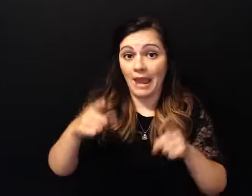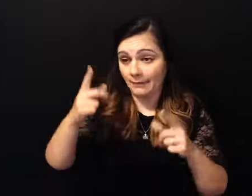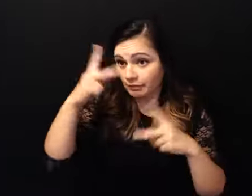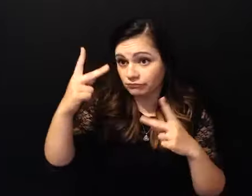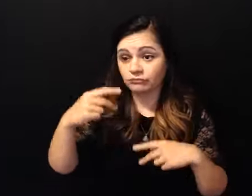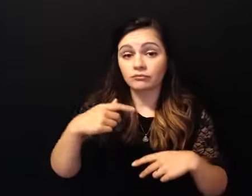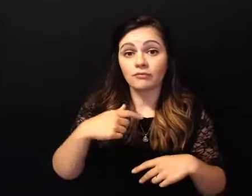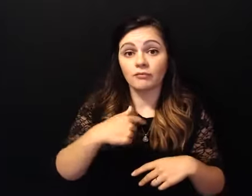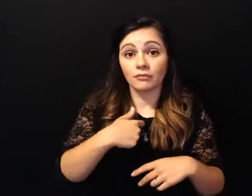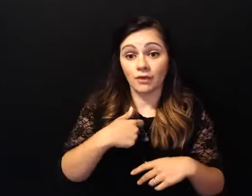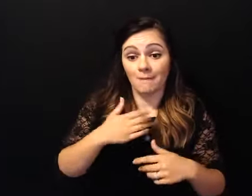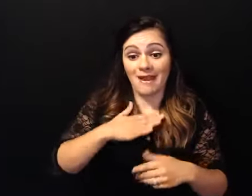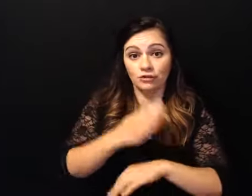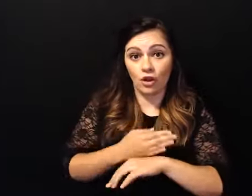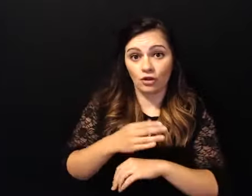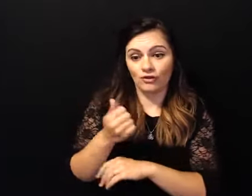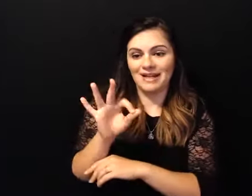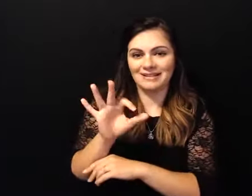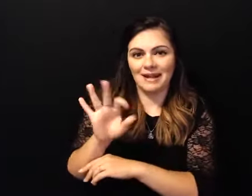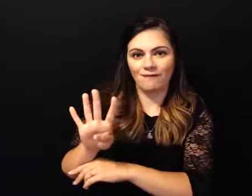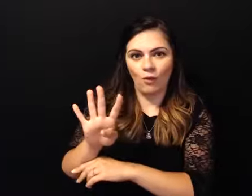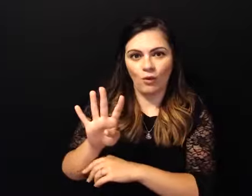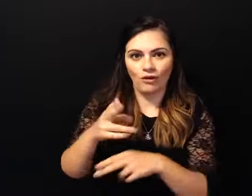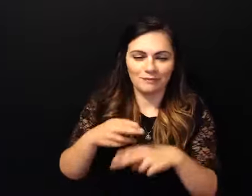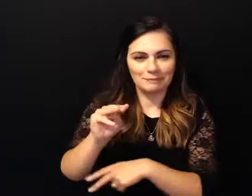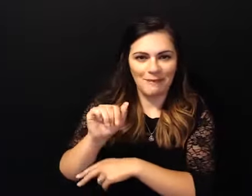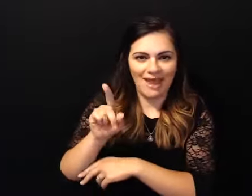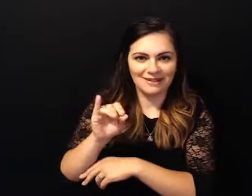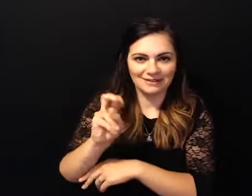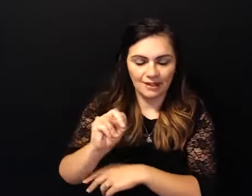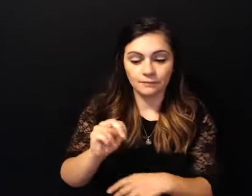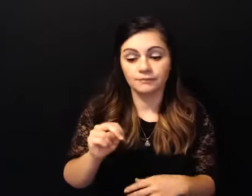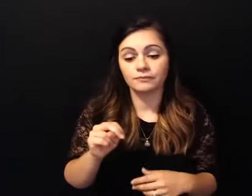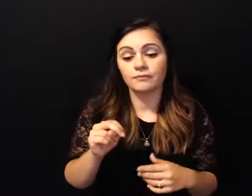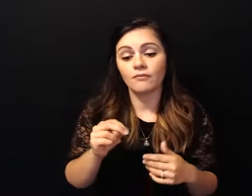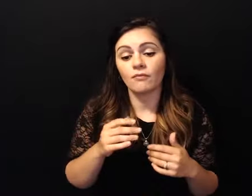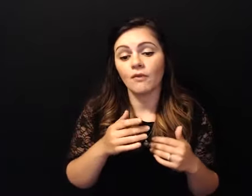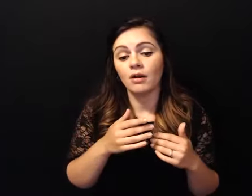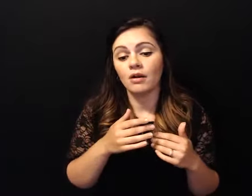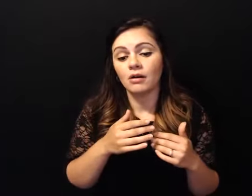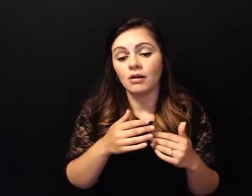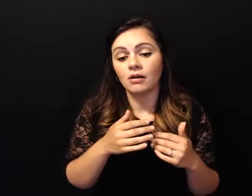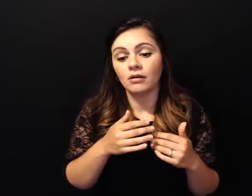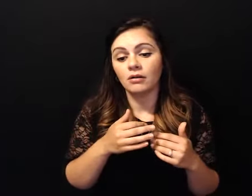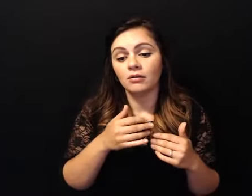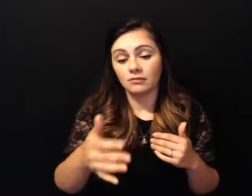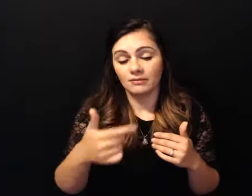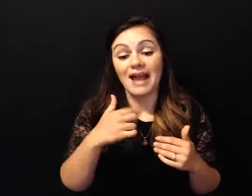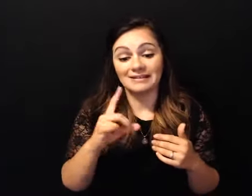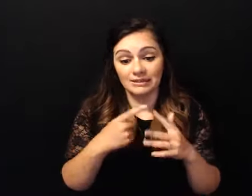1994 um not long after that um i freely gave back to those steps of alcoholics anonymous that you had given me